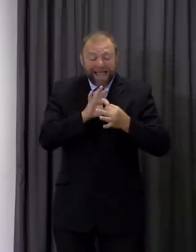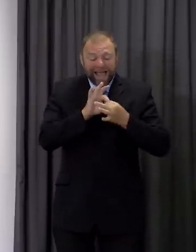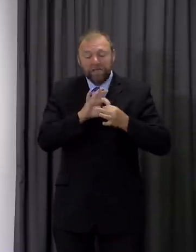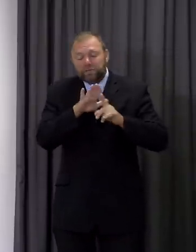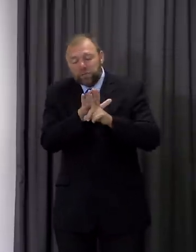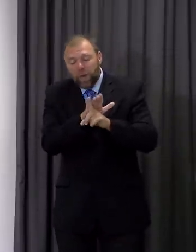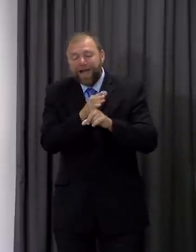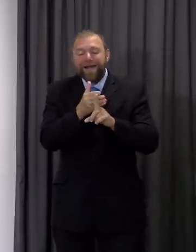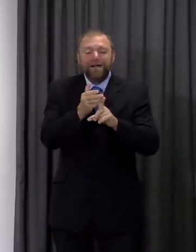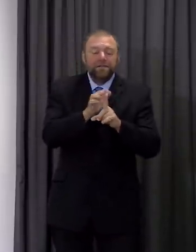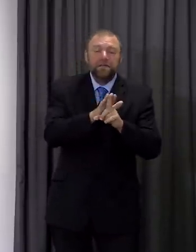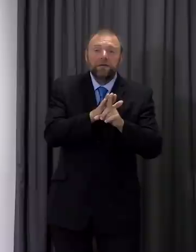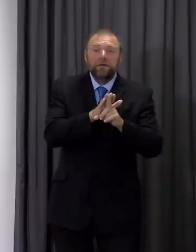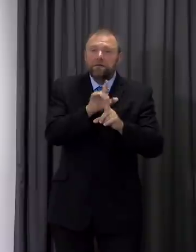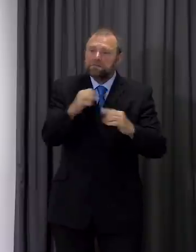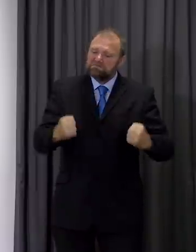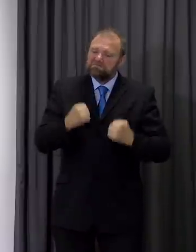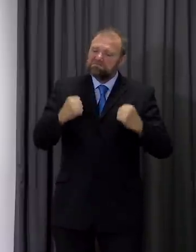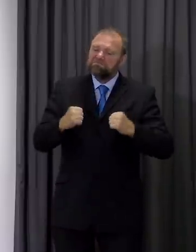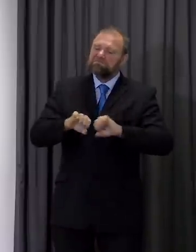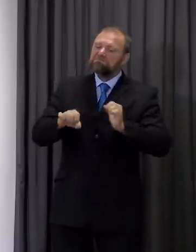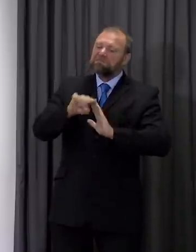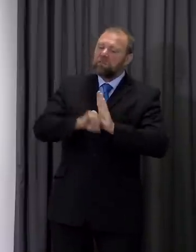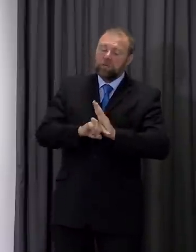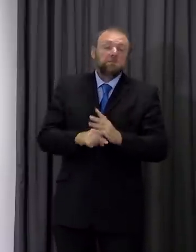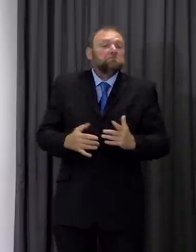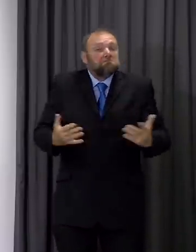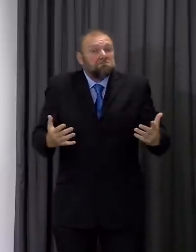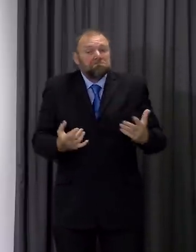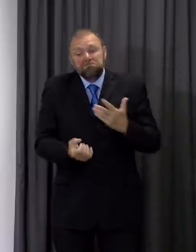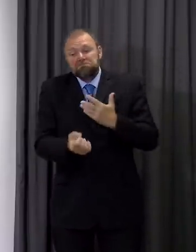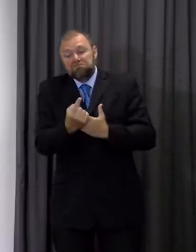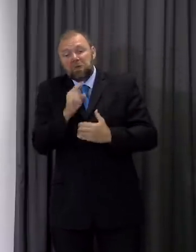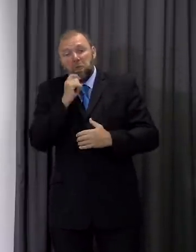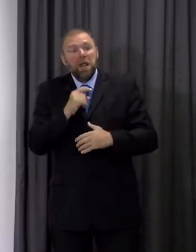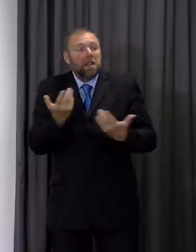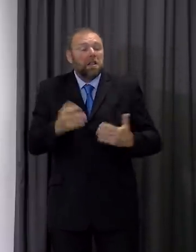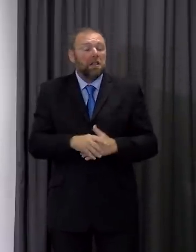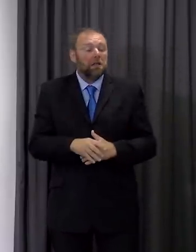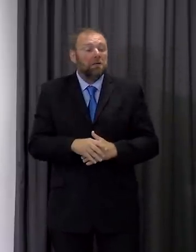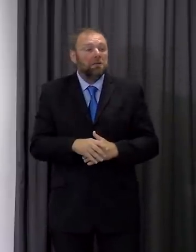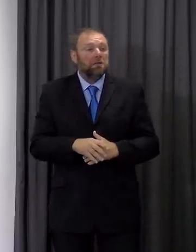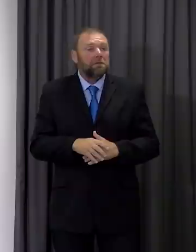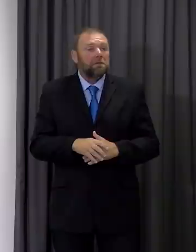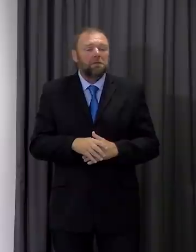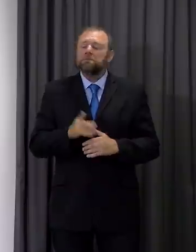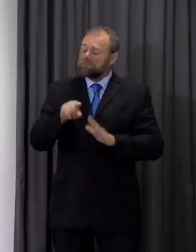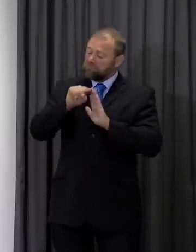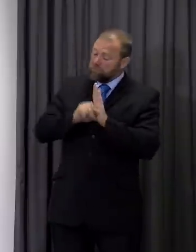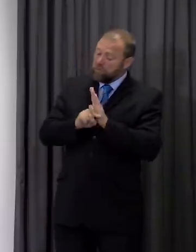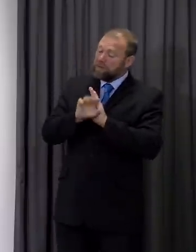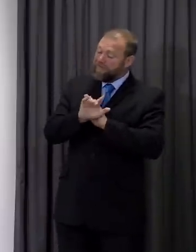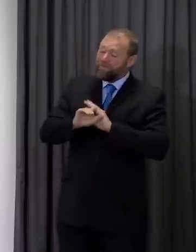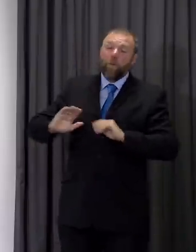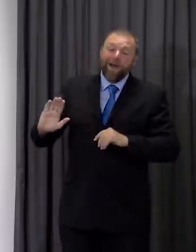want to break the rules then they'll find there are consequences that come from that. The rules are here for all of us the rules are